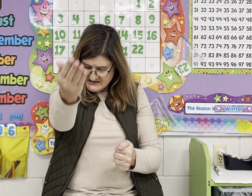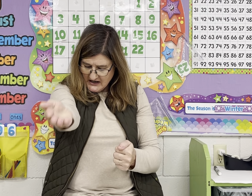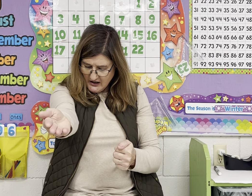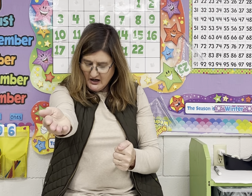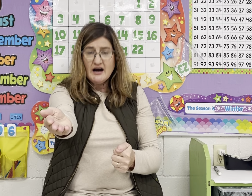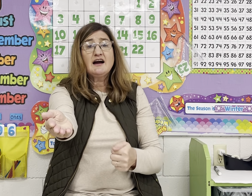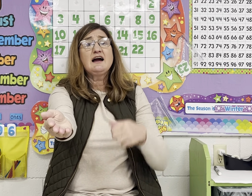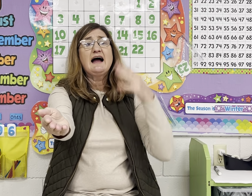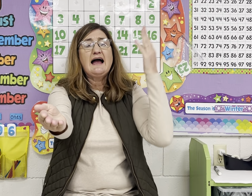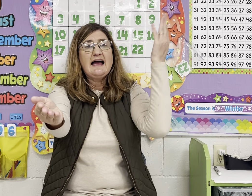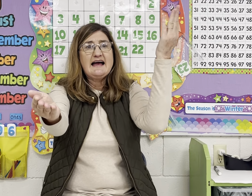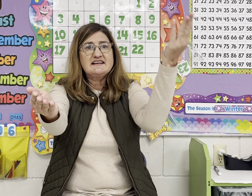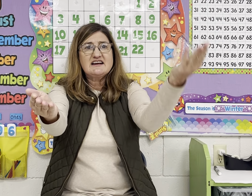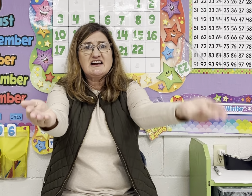Dark. Dark.